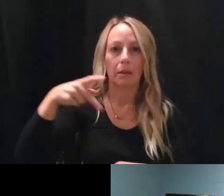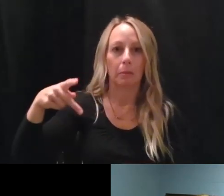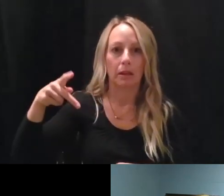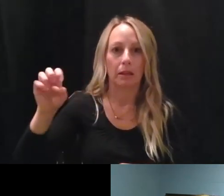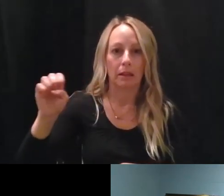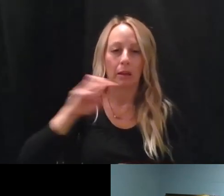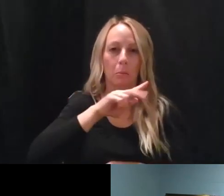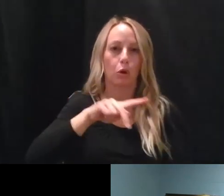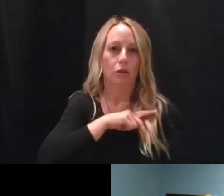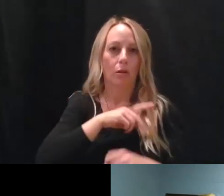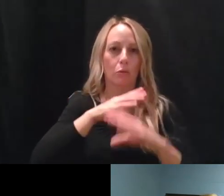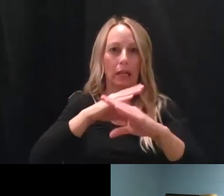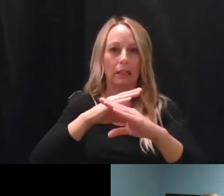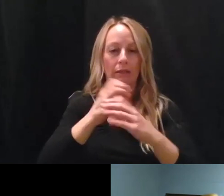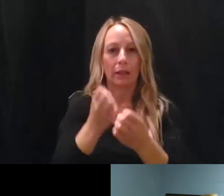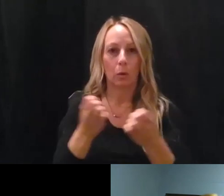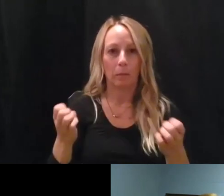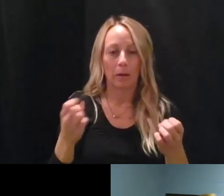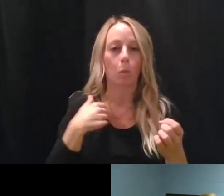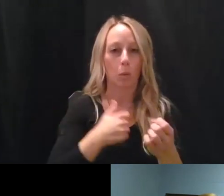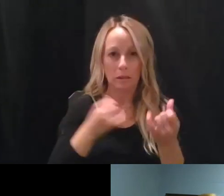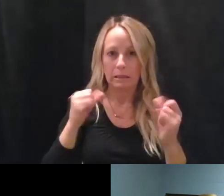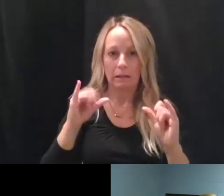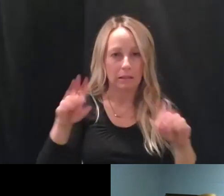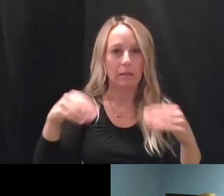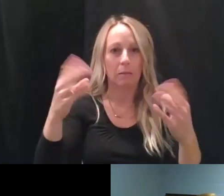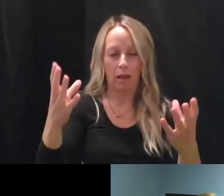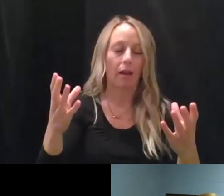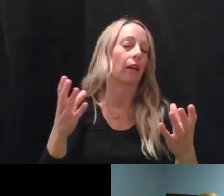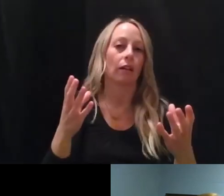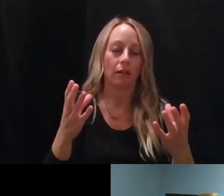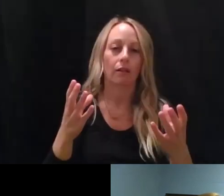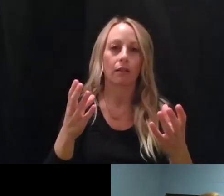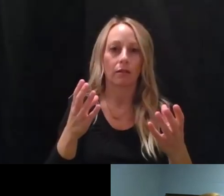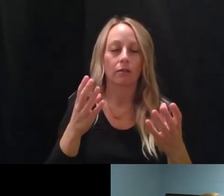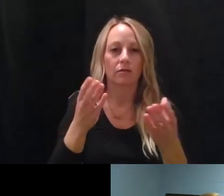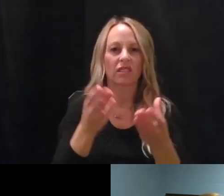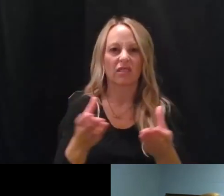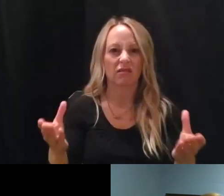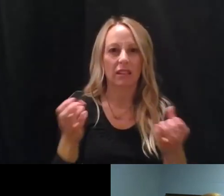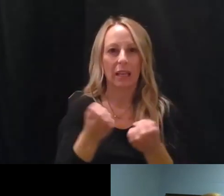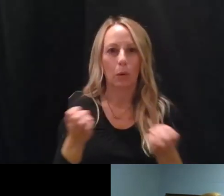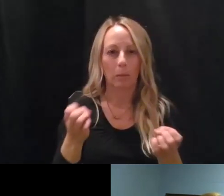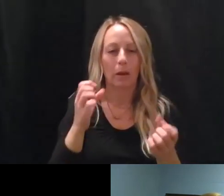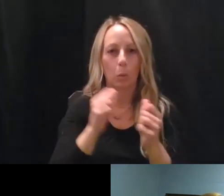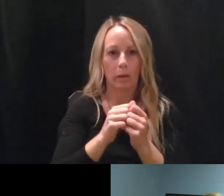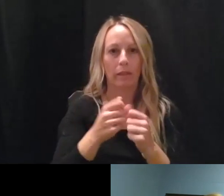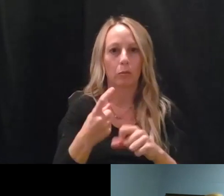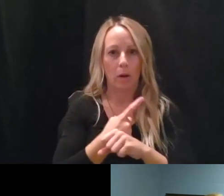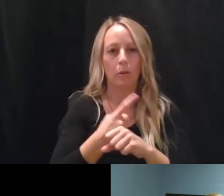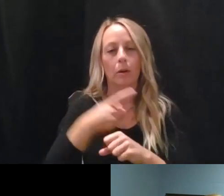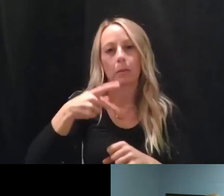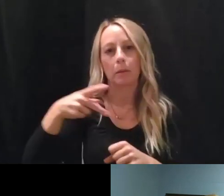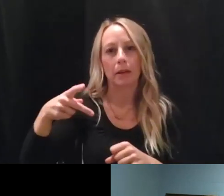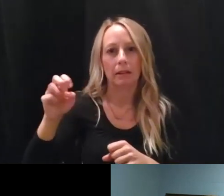we are still supplying long-term nursing care, long-term care places with the proper PPE from the health